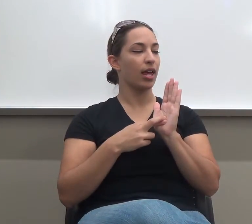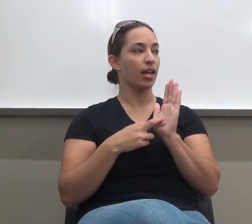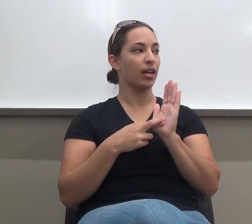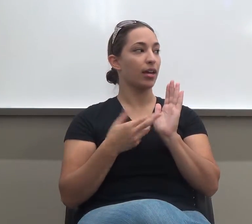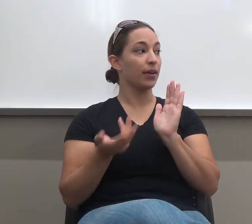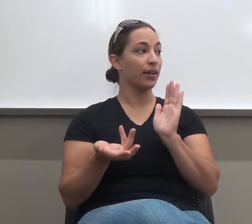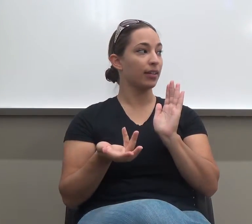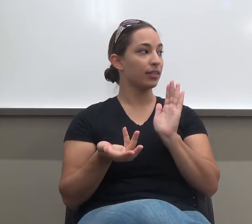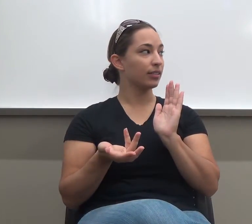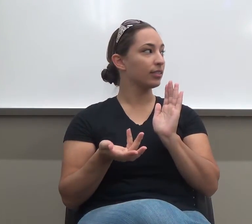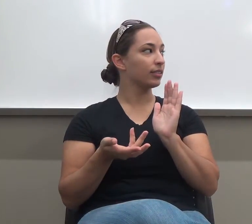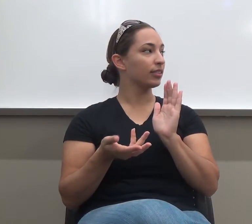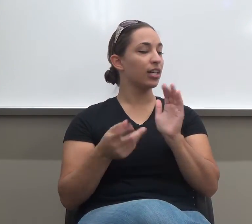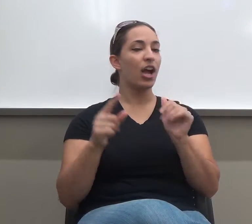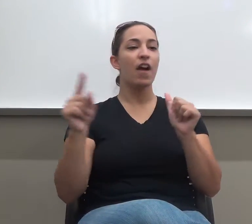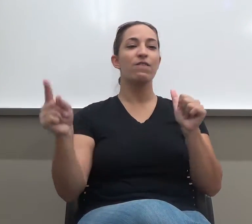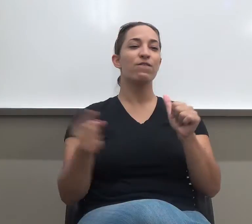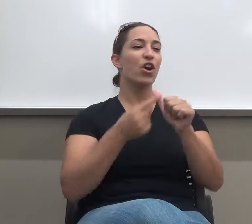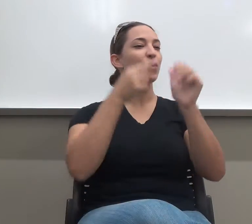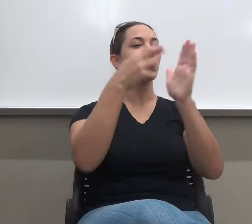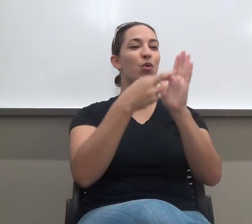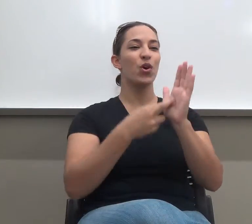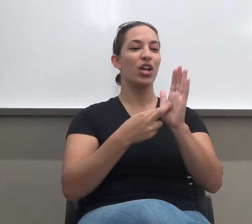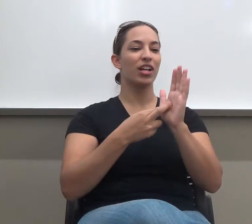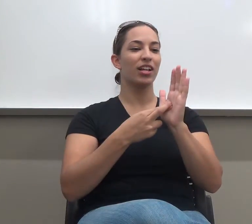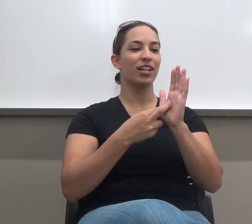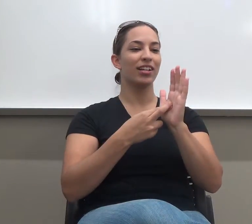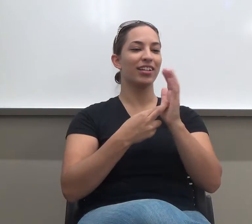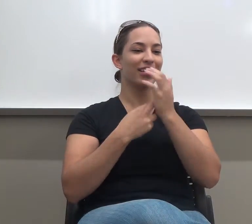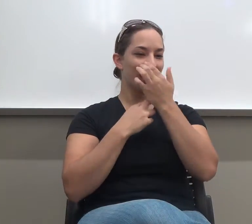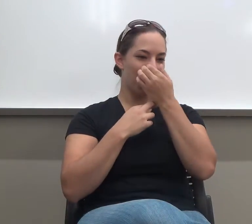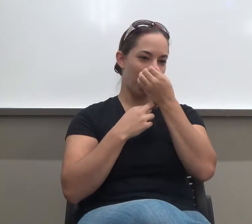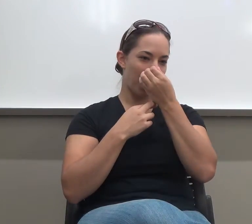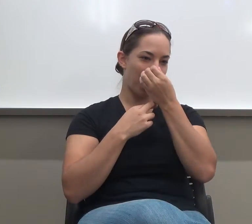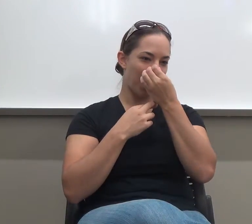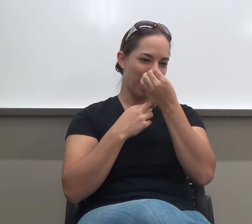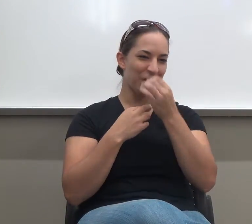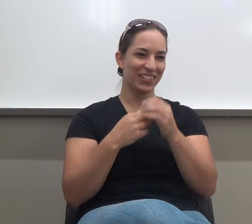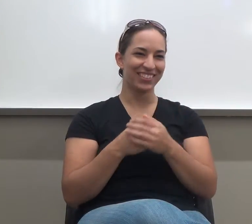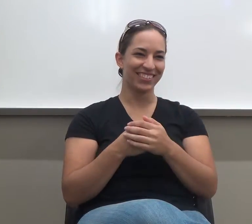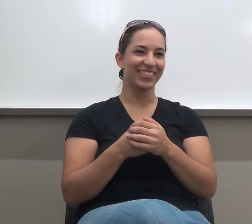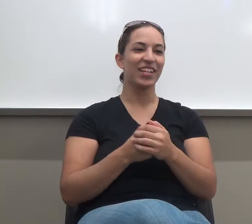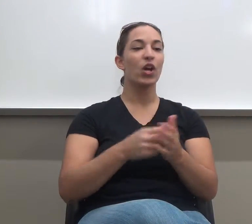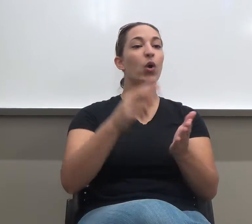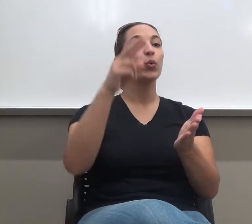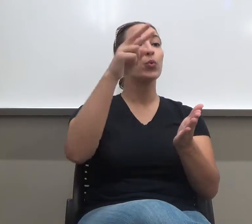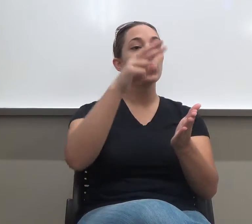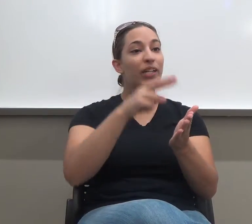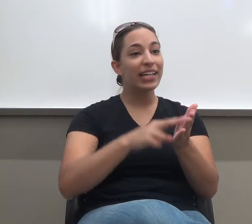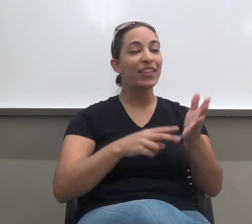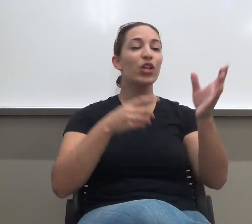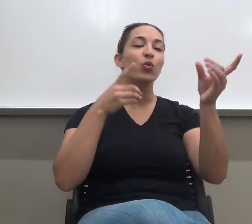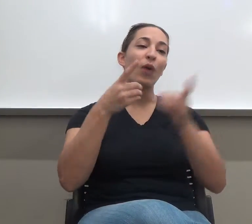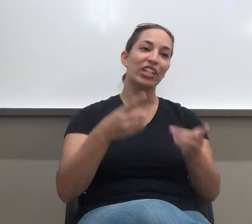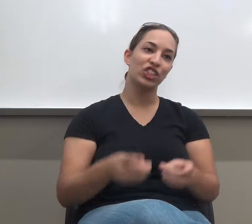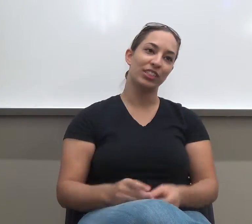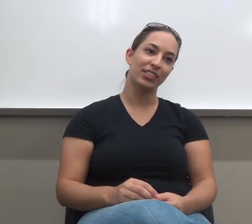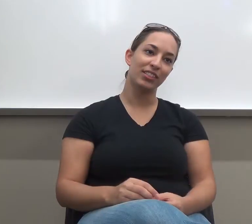Read the directions. Okay? This seems pretty obvious things since you've been told that.